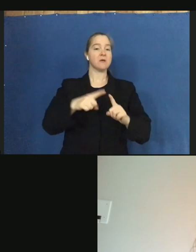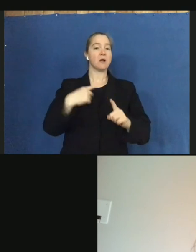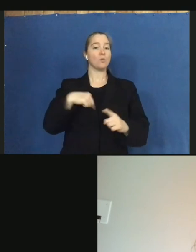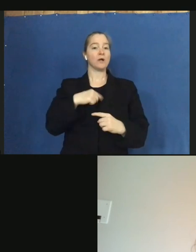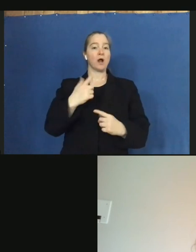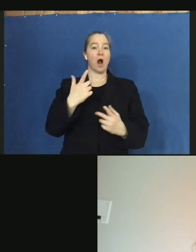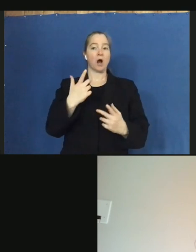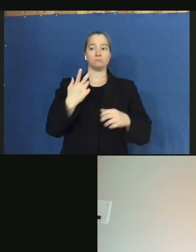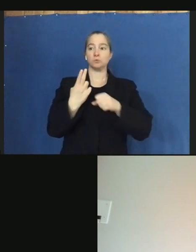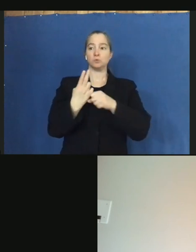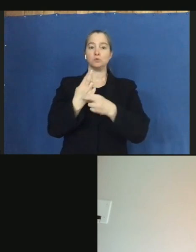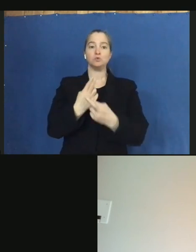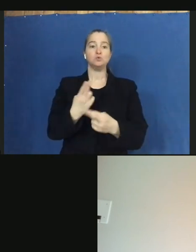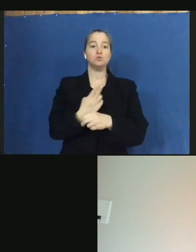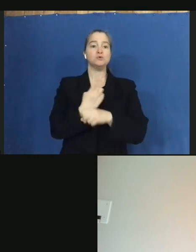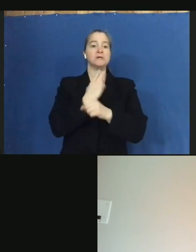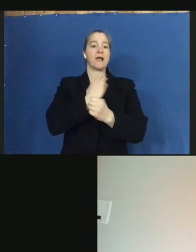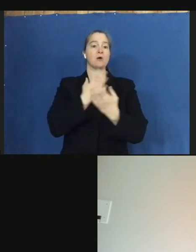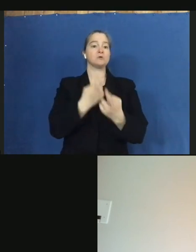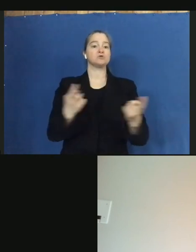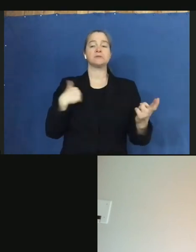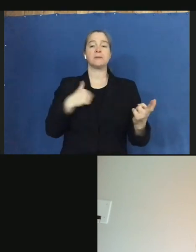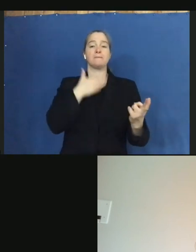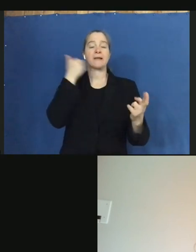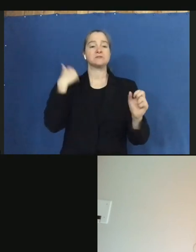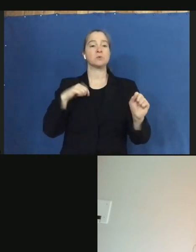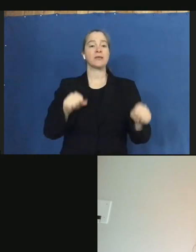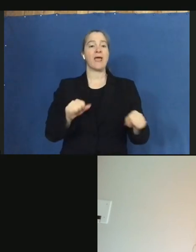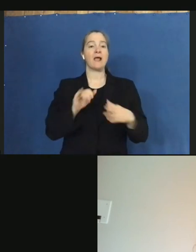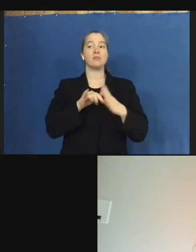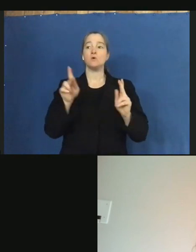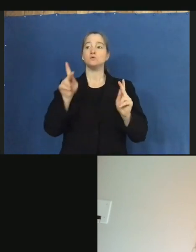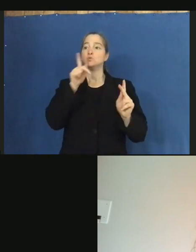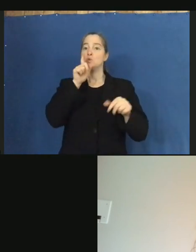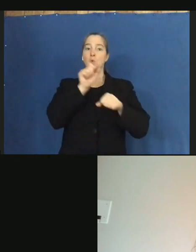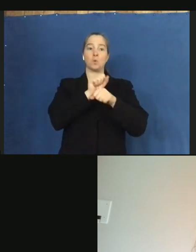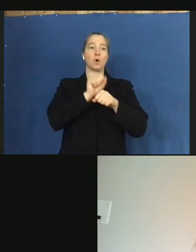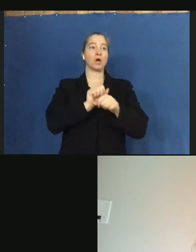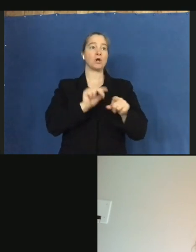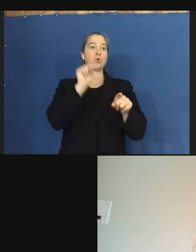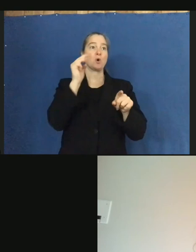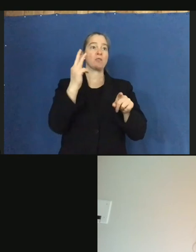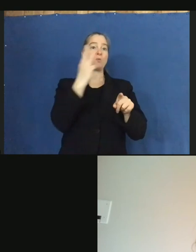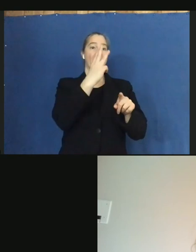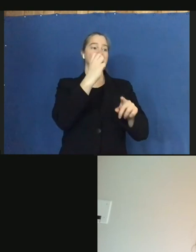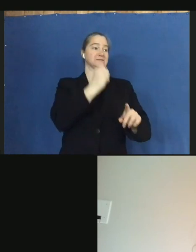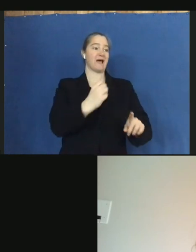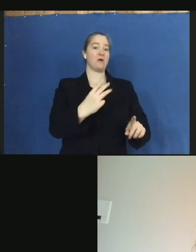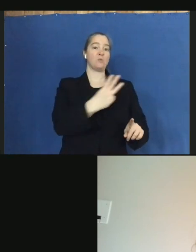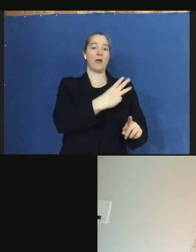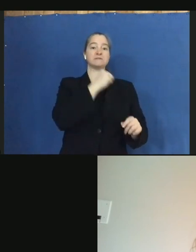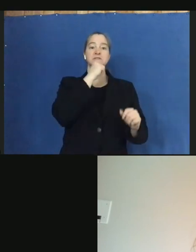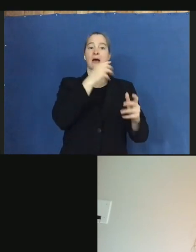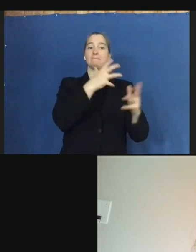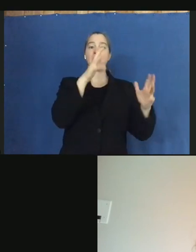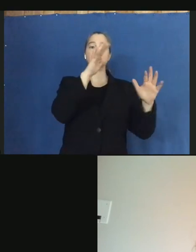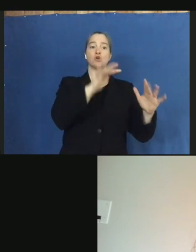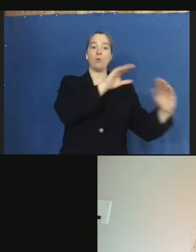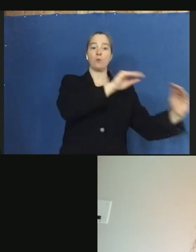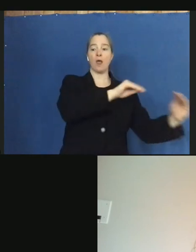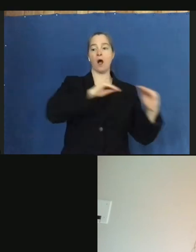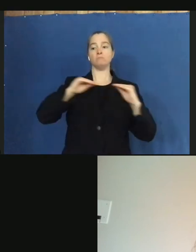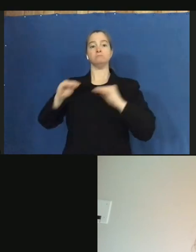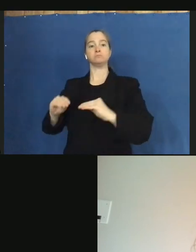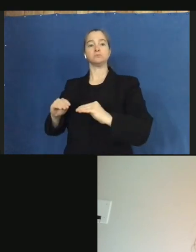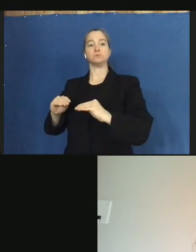of those resources. As I said, we've shifted those crews from the northwest and the southwest into those hardestest areas to be as nimble as we possibly